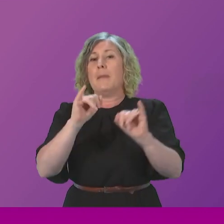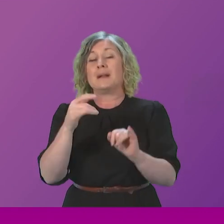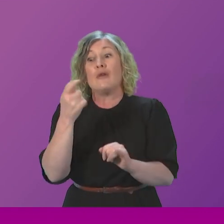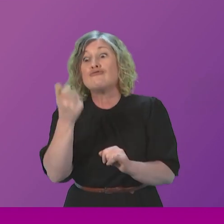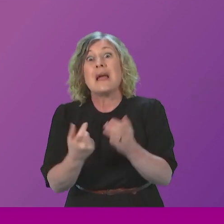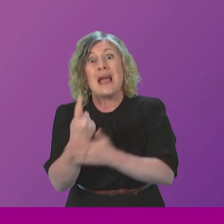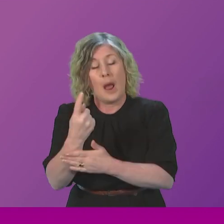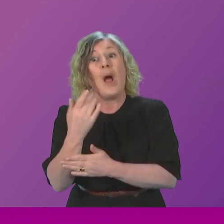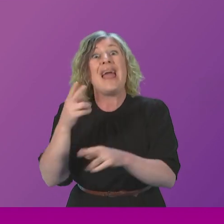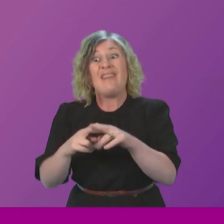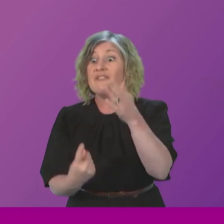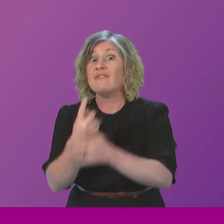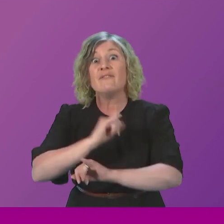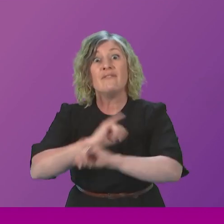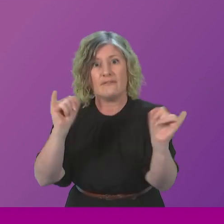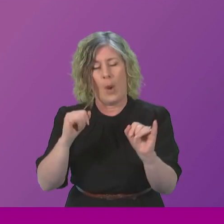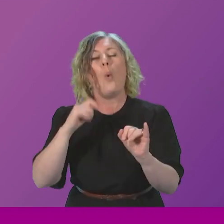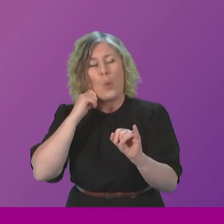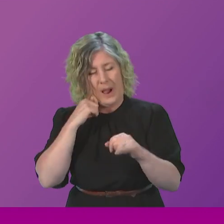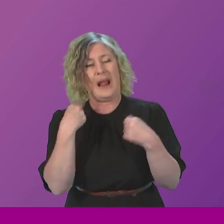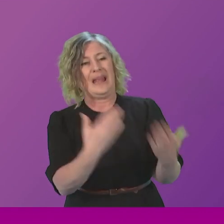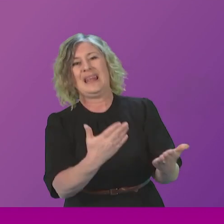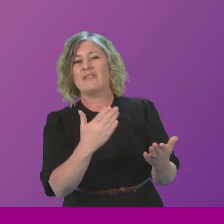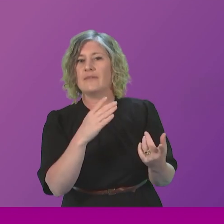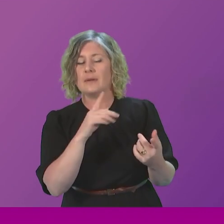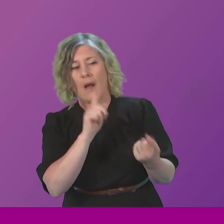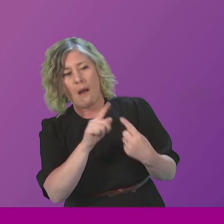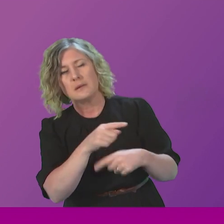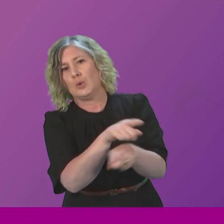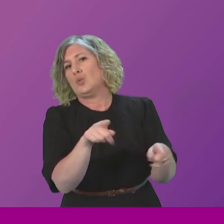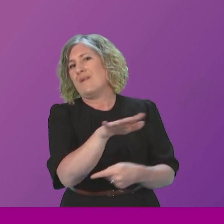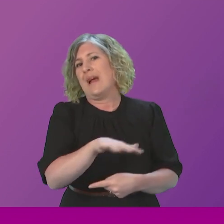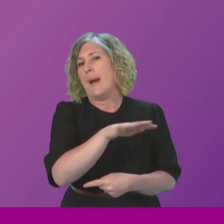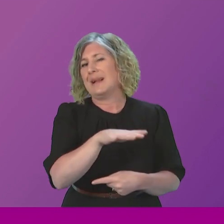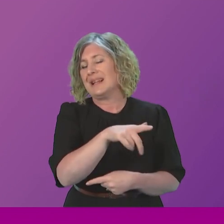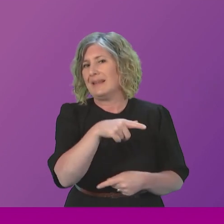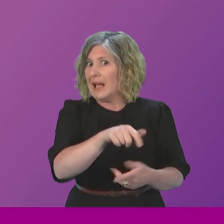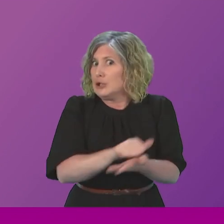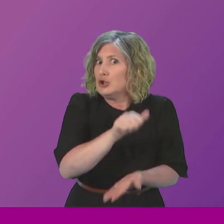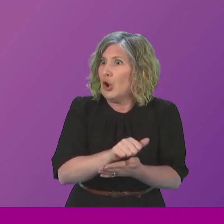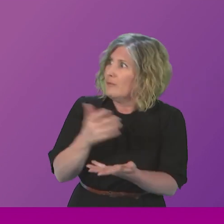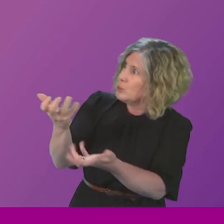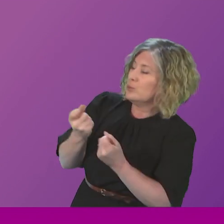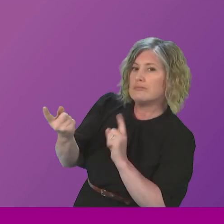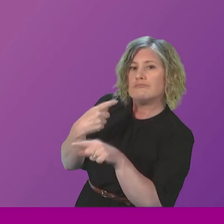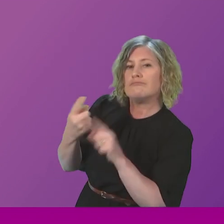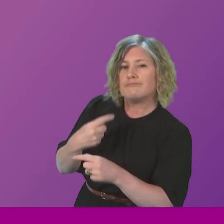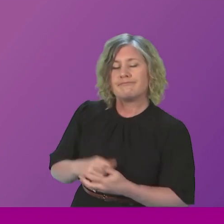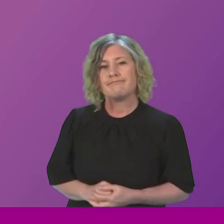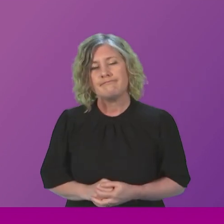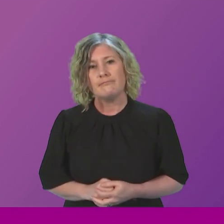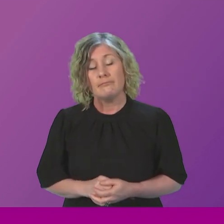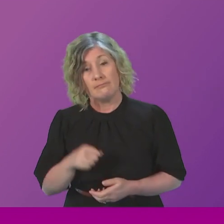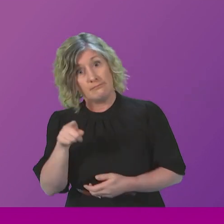we'll make sure that families get the answers that they deserve. The First Minister has not held these people responsible to account. He's